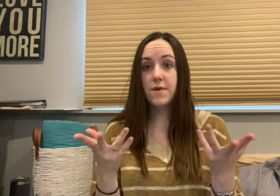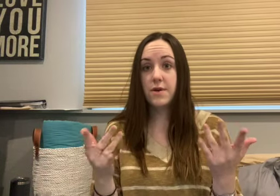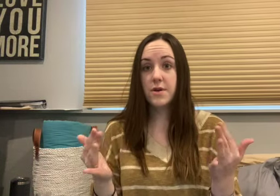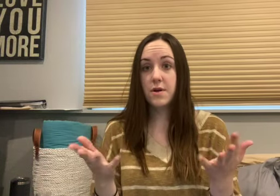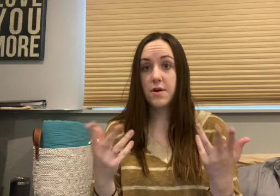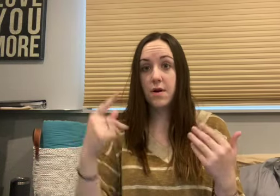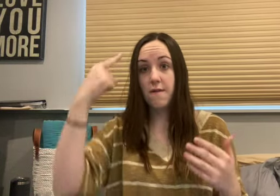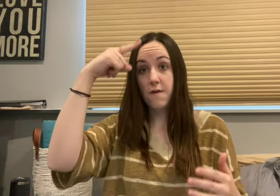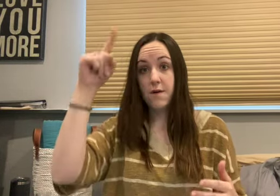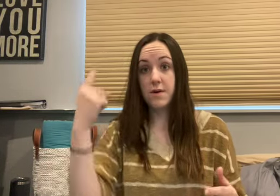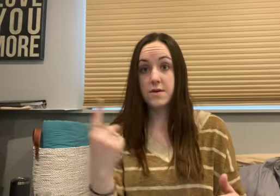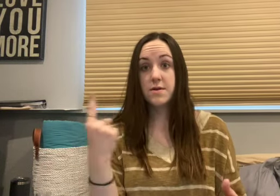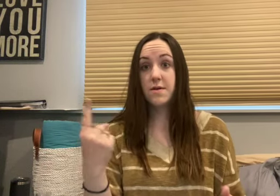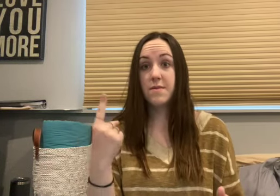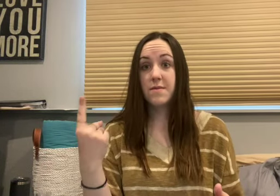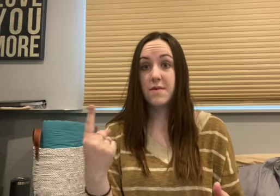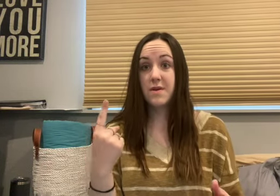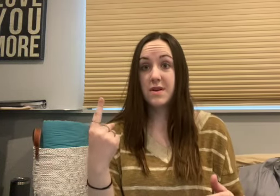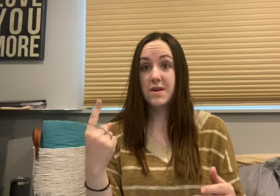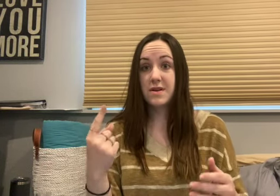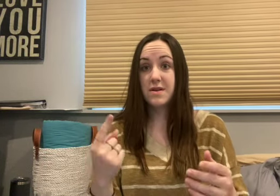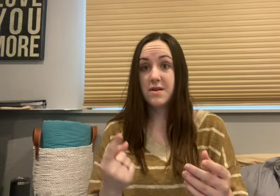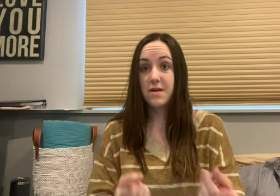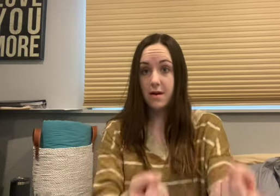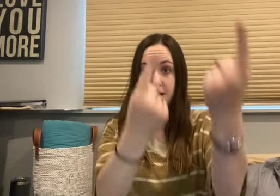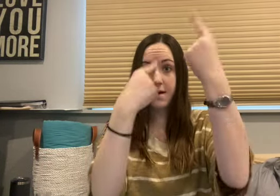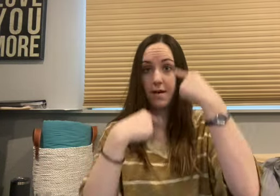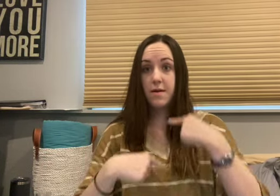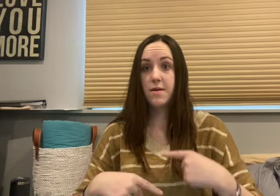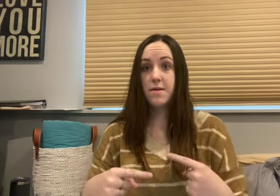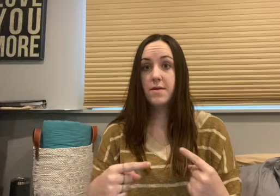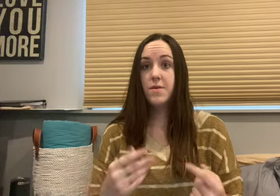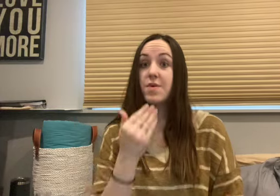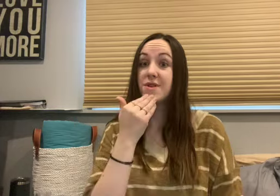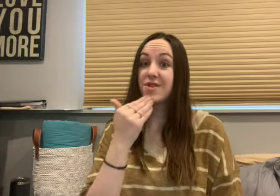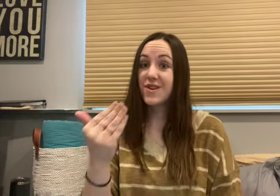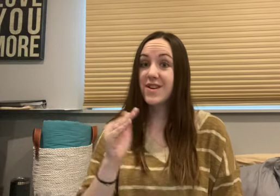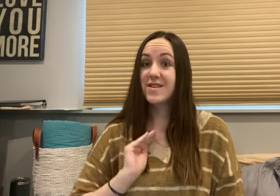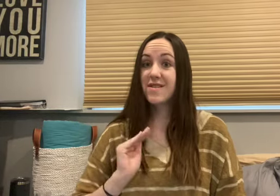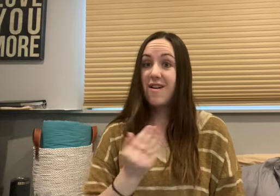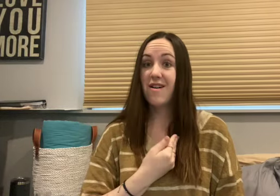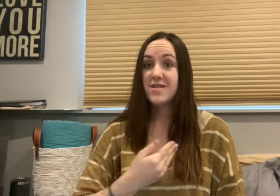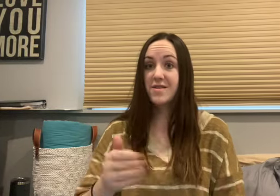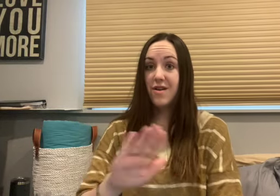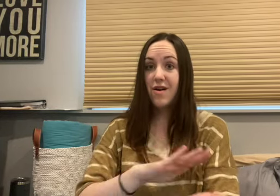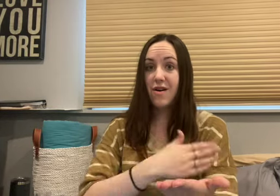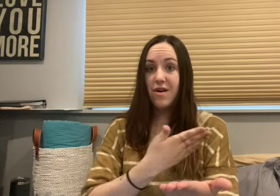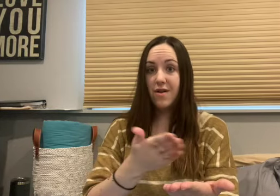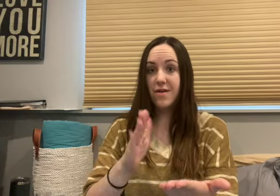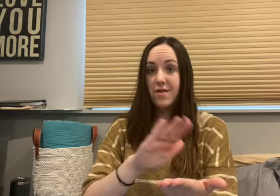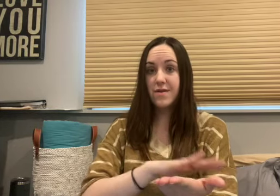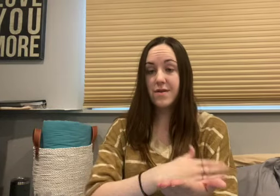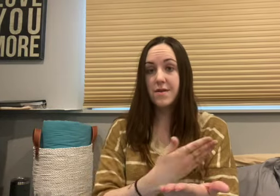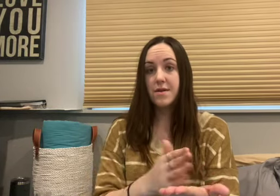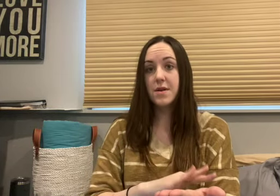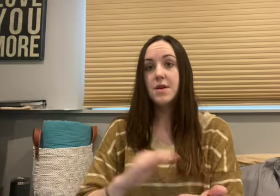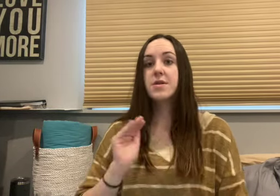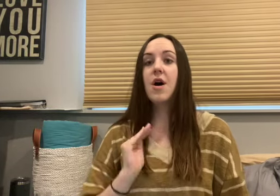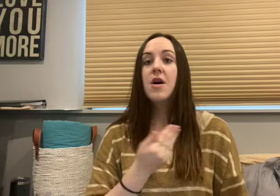something, waiting come along That was as good as our song Cause our